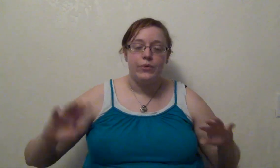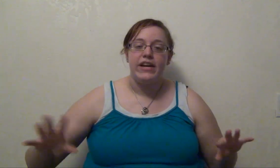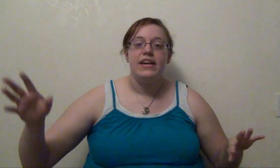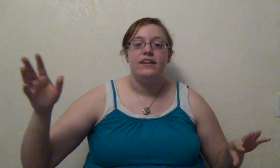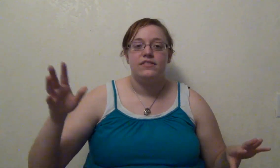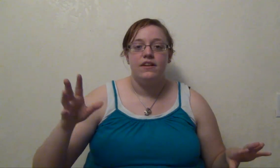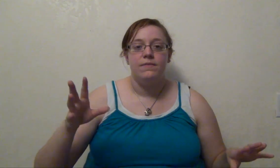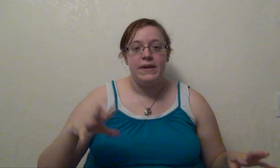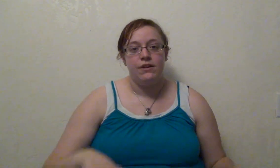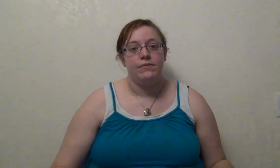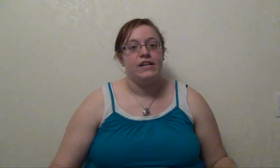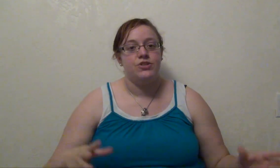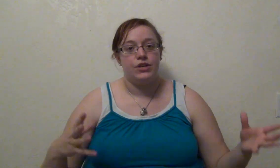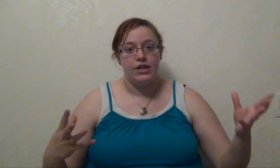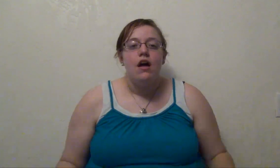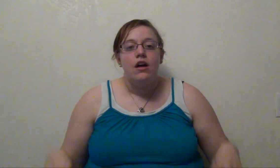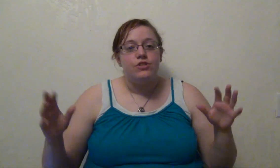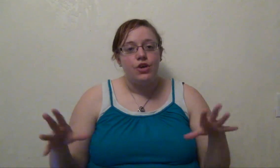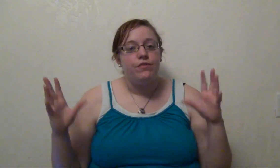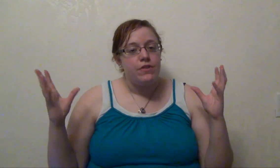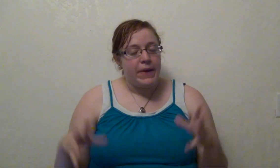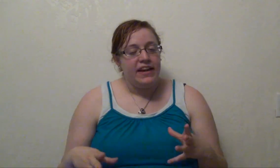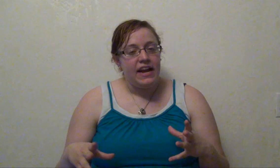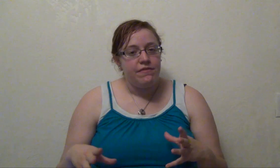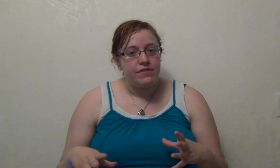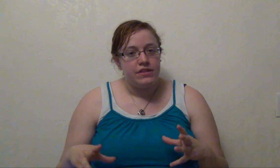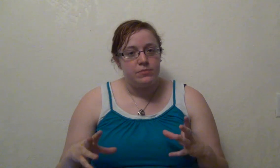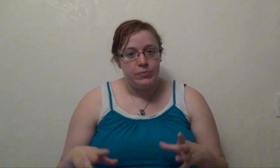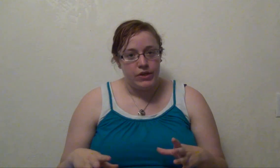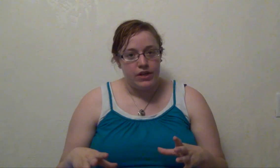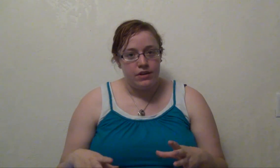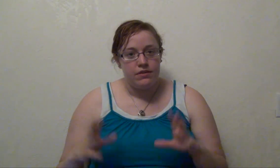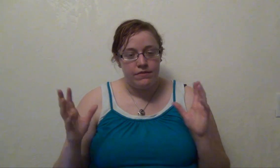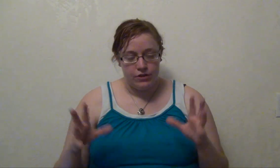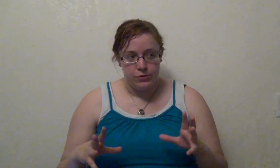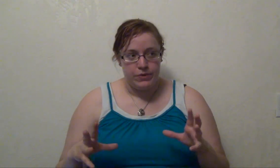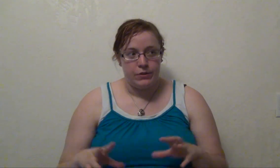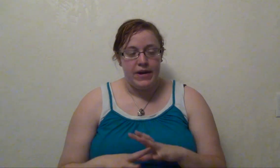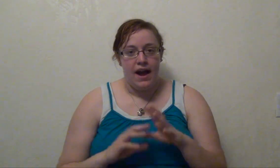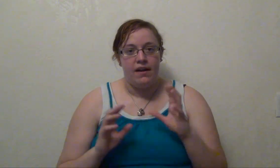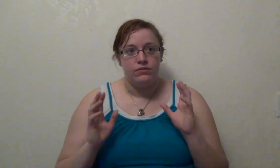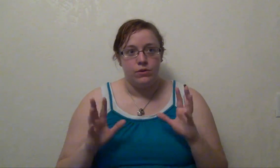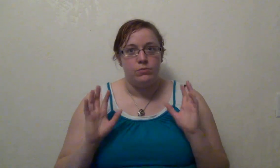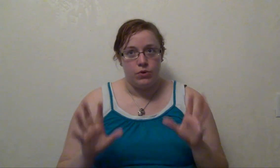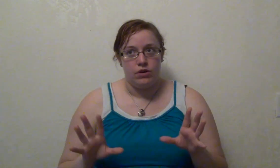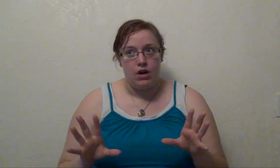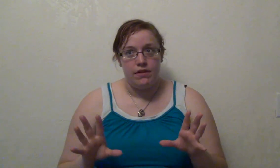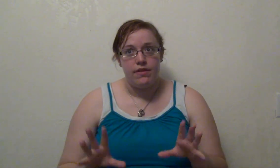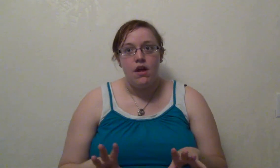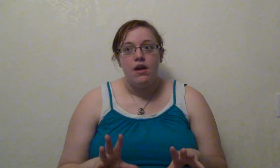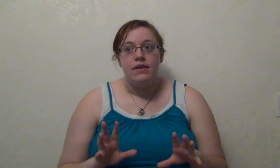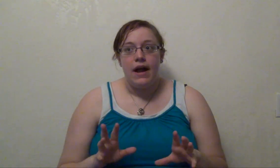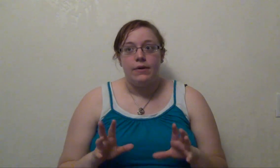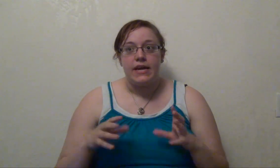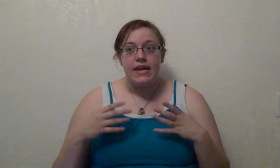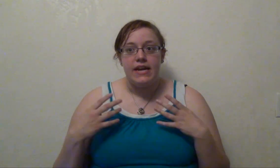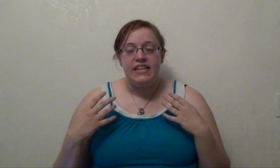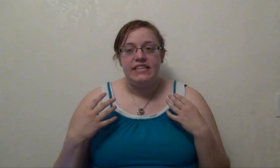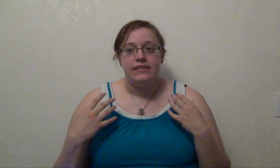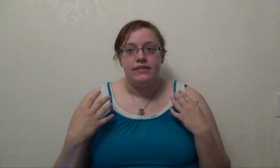trainings of being a ranger. So for the bad guy for this book, the first book, we have Lord Mordoroth. Now he is,